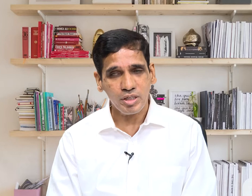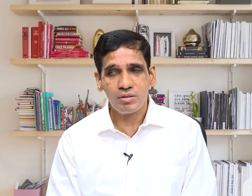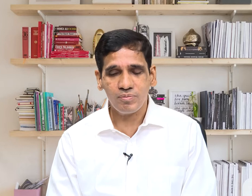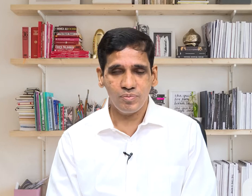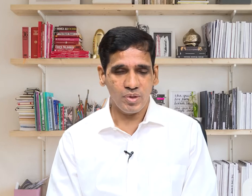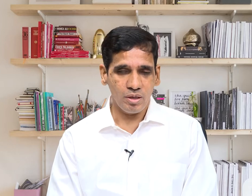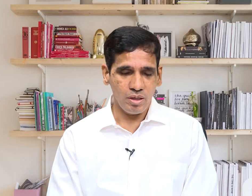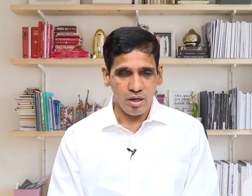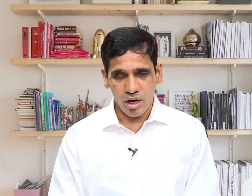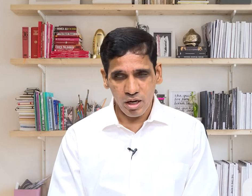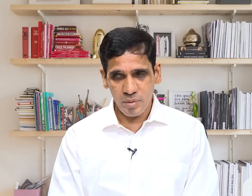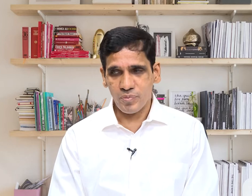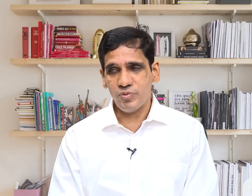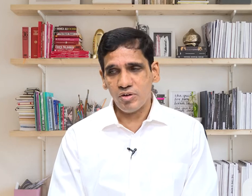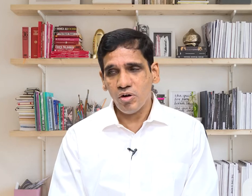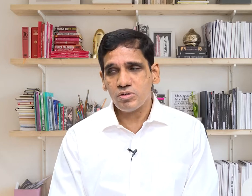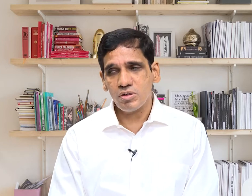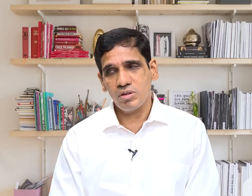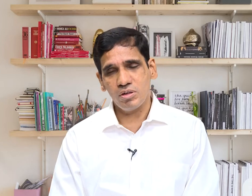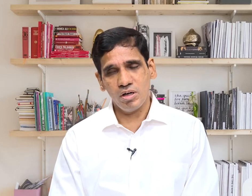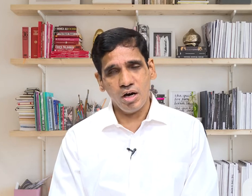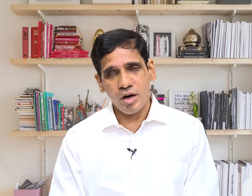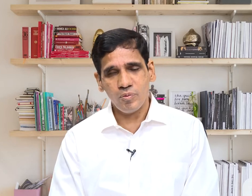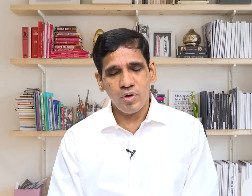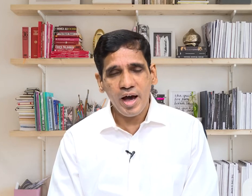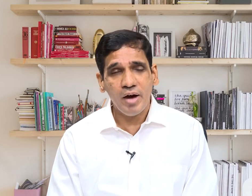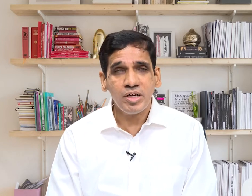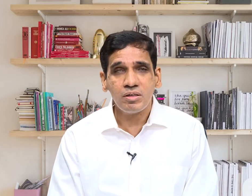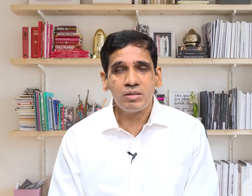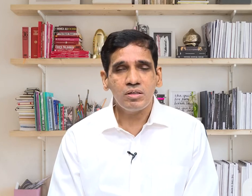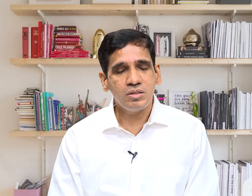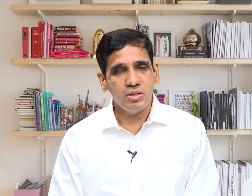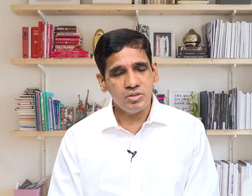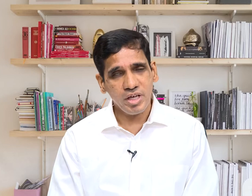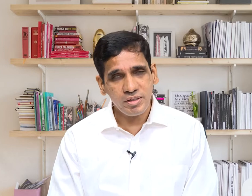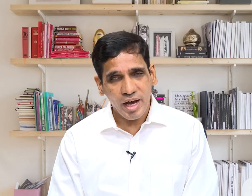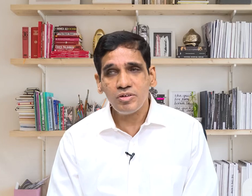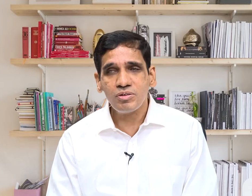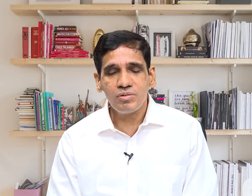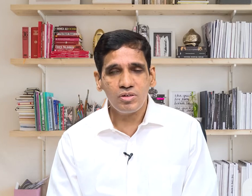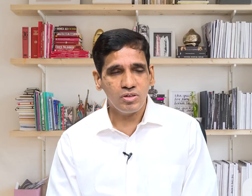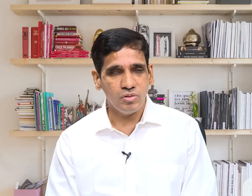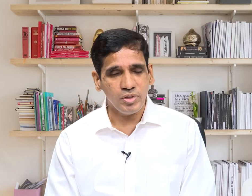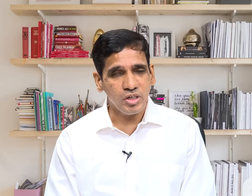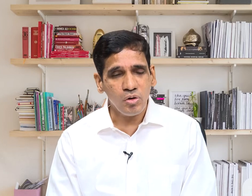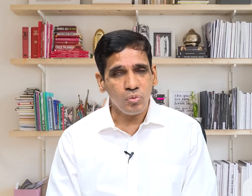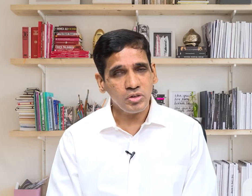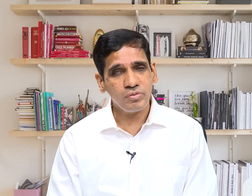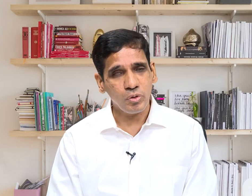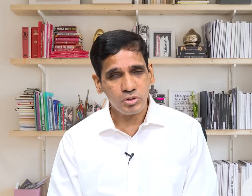we are not having said that we now want to focus